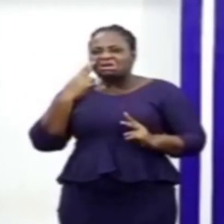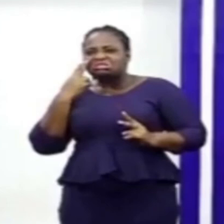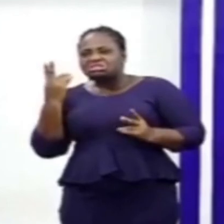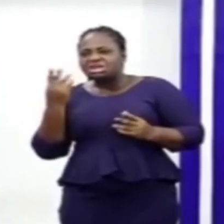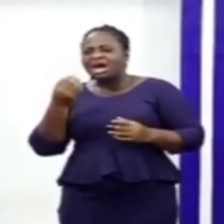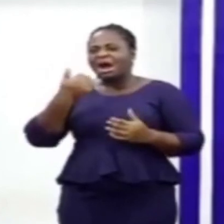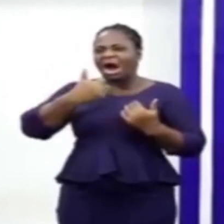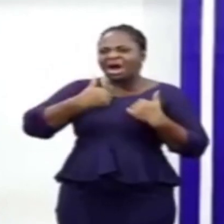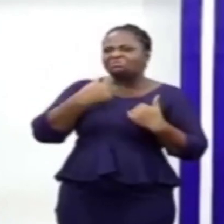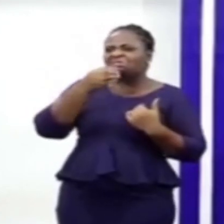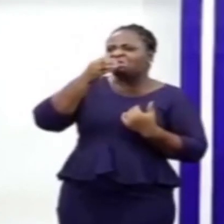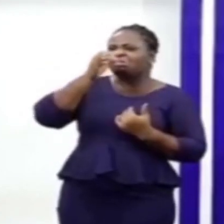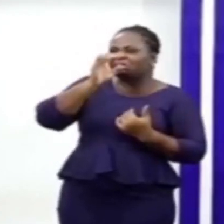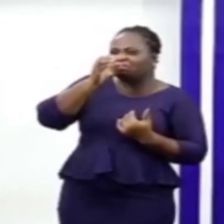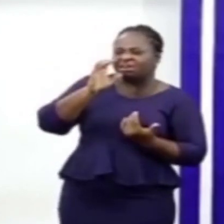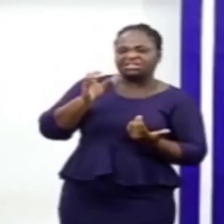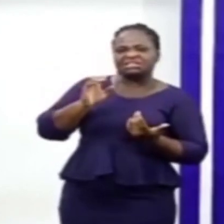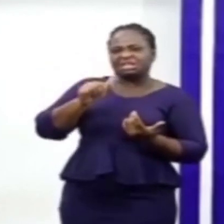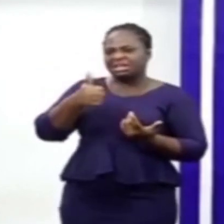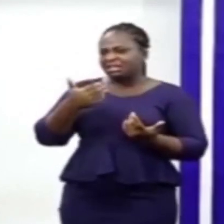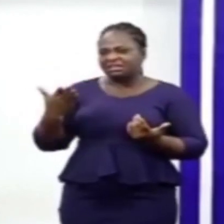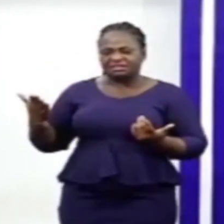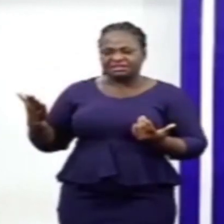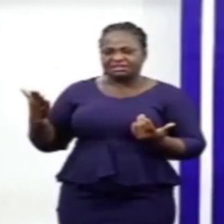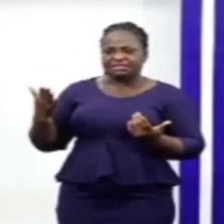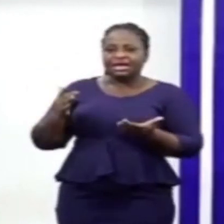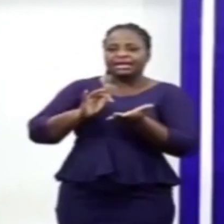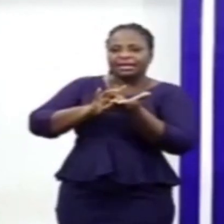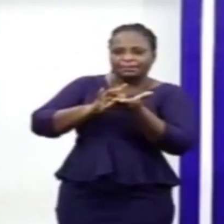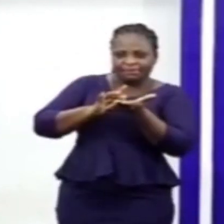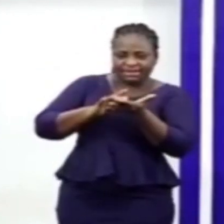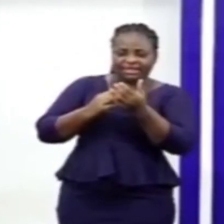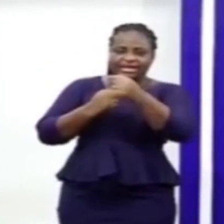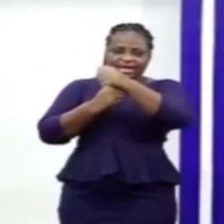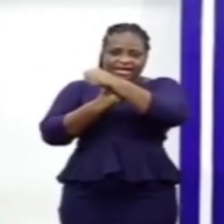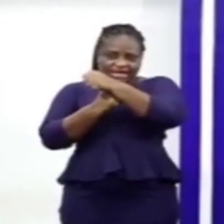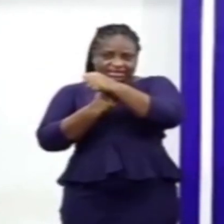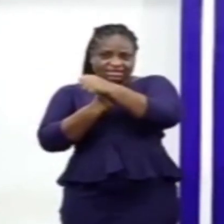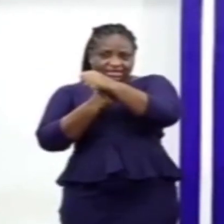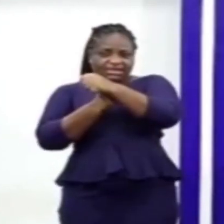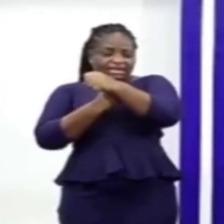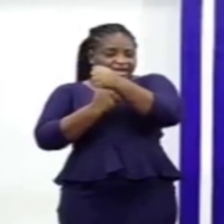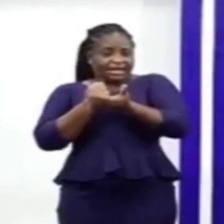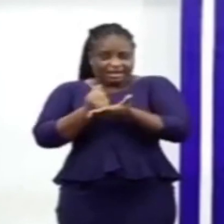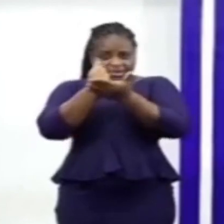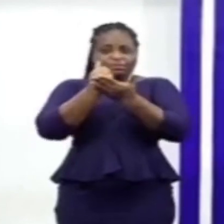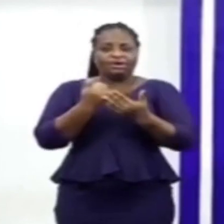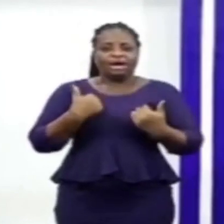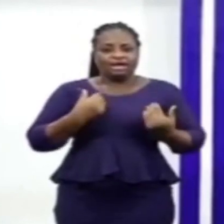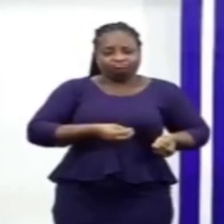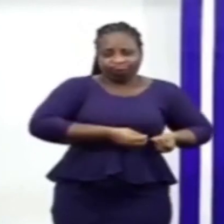drinks and things. So we supply them with. And then the medical assistance that we can provide for them also.